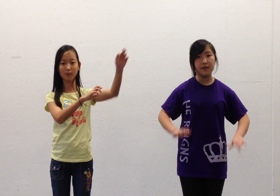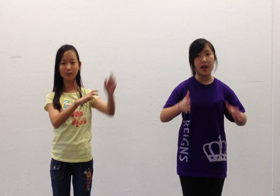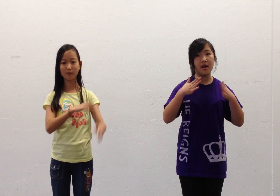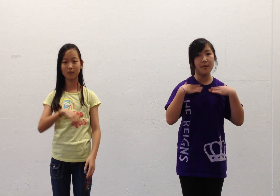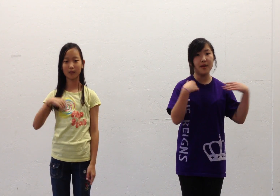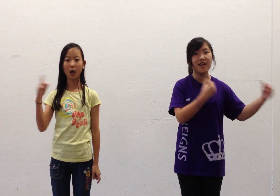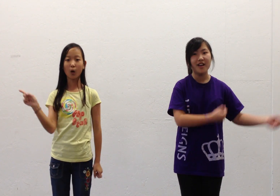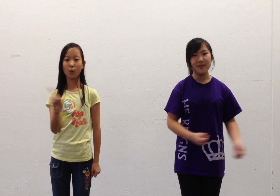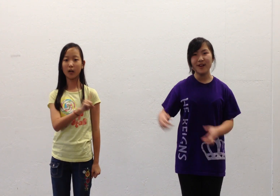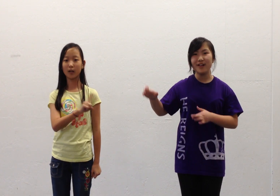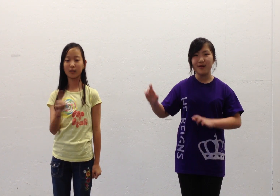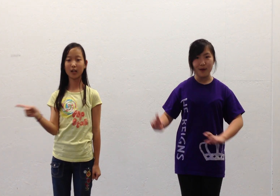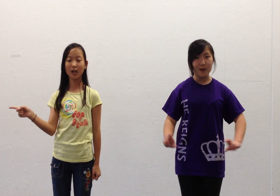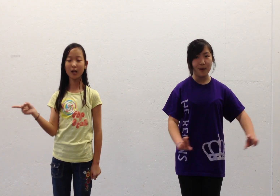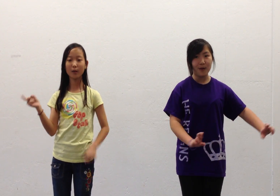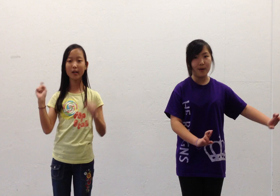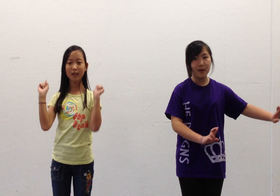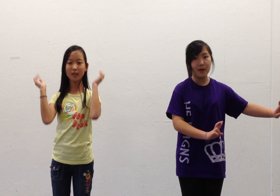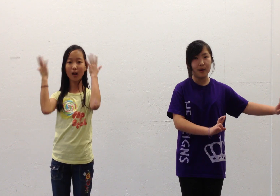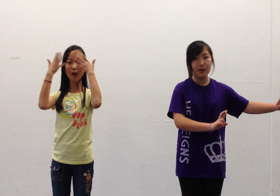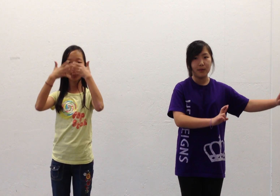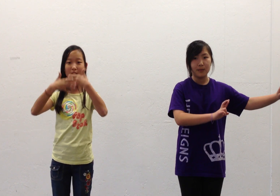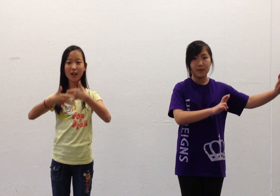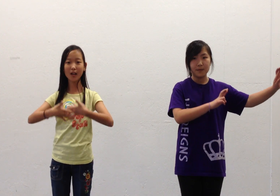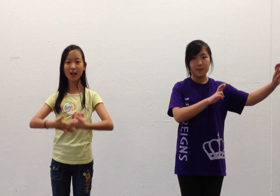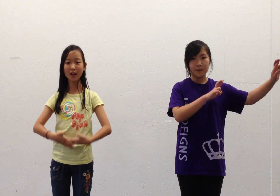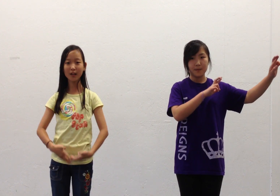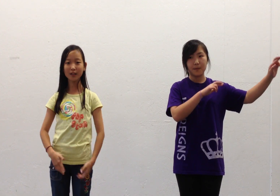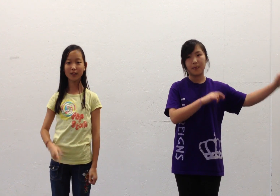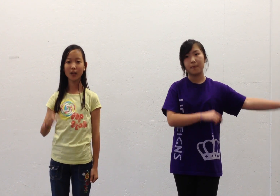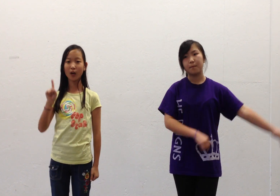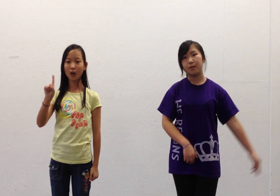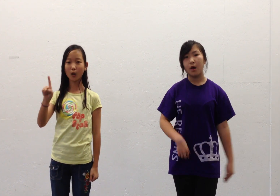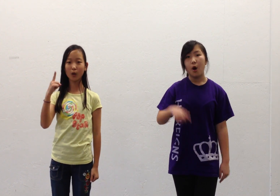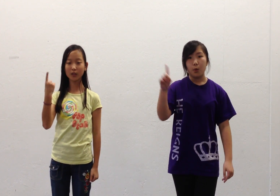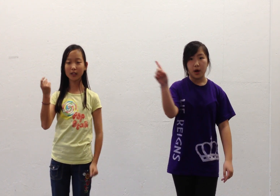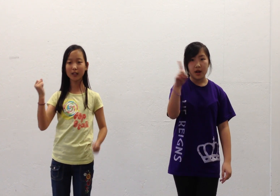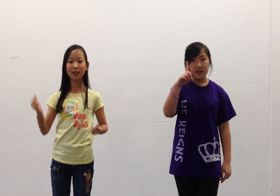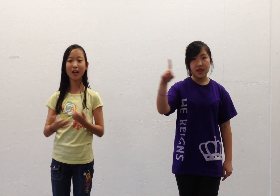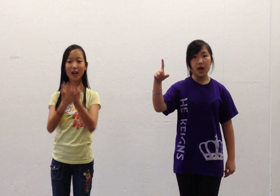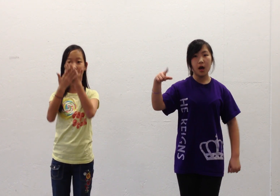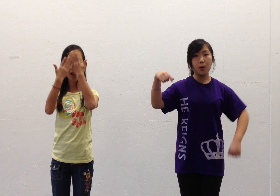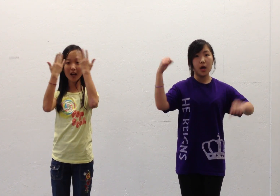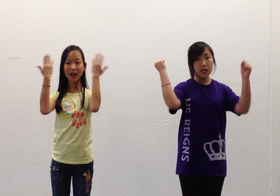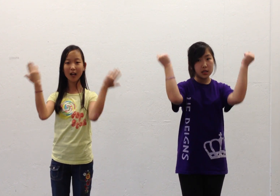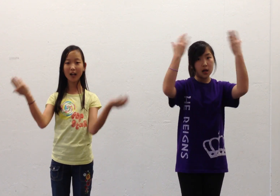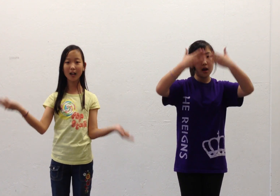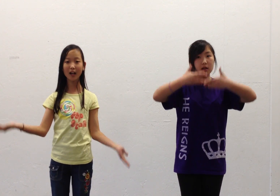where there is darkness, only where there is darkness,